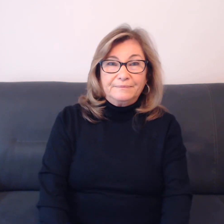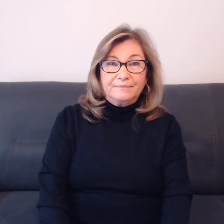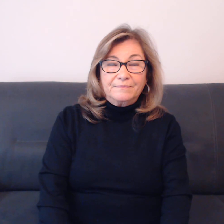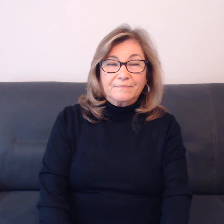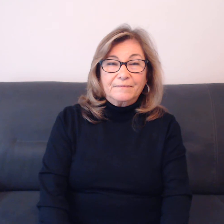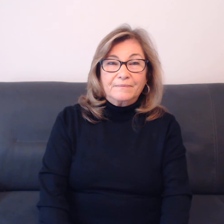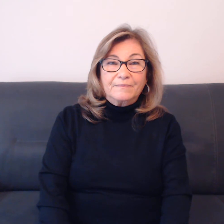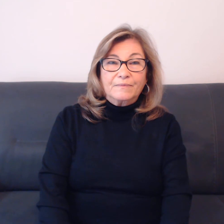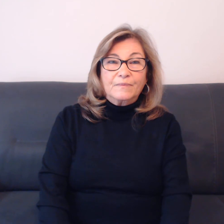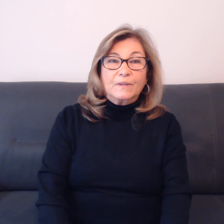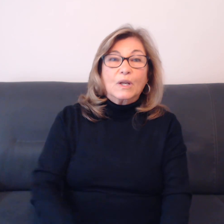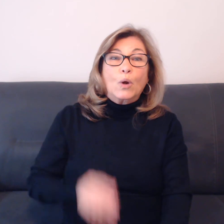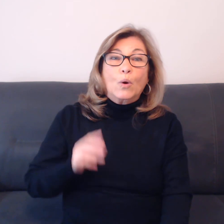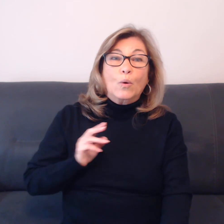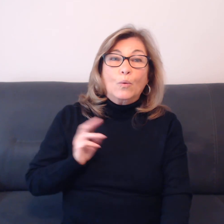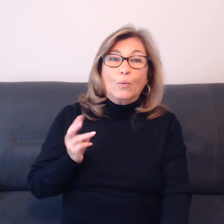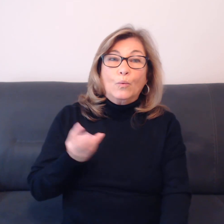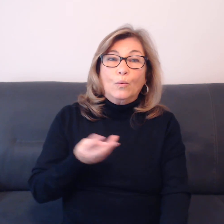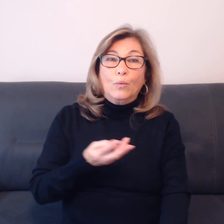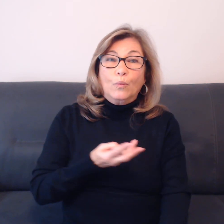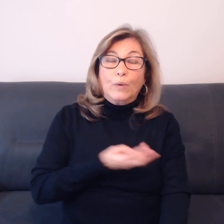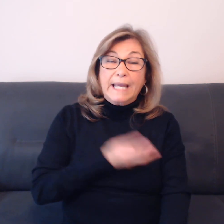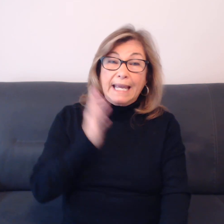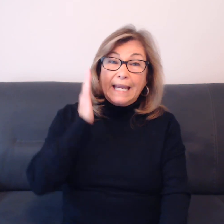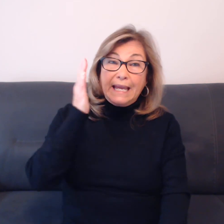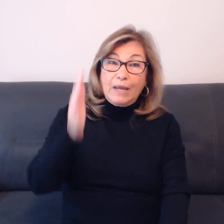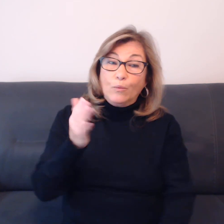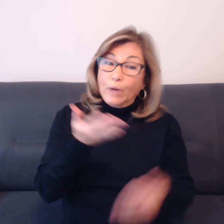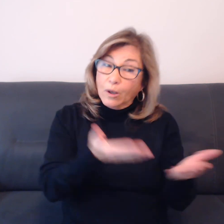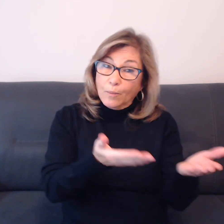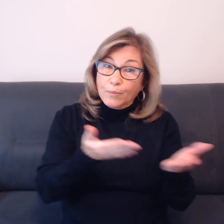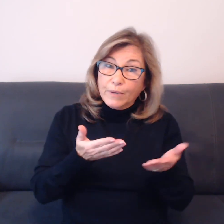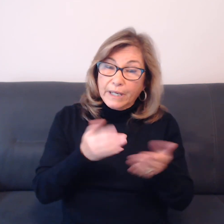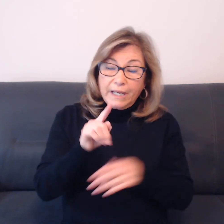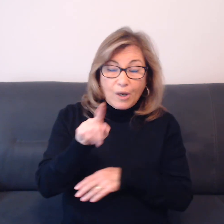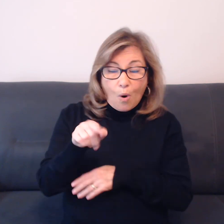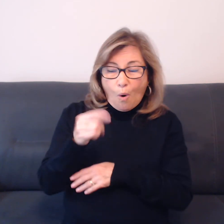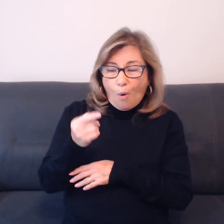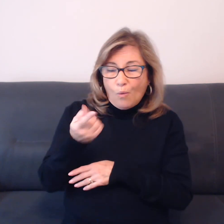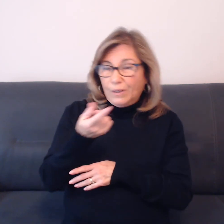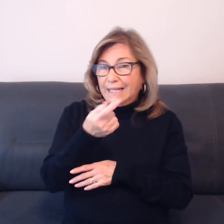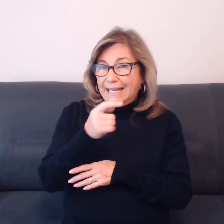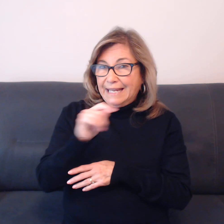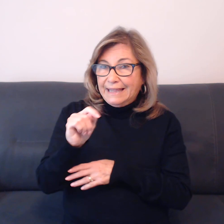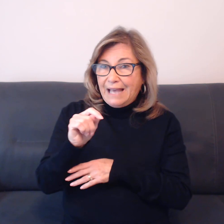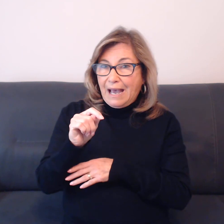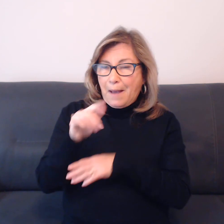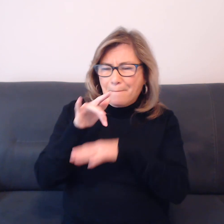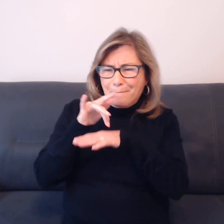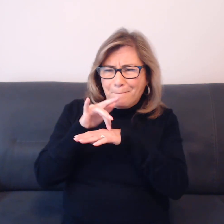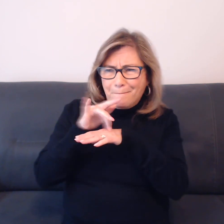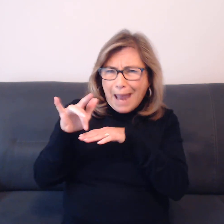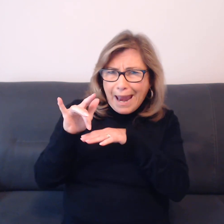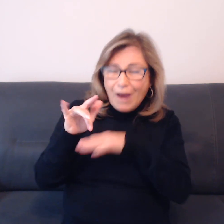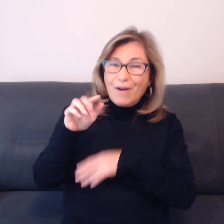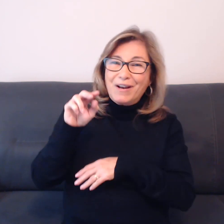We will bring only the bare necessities